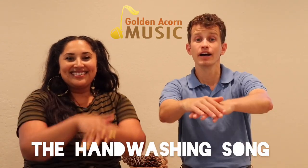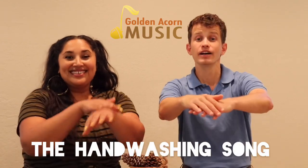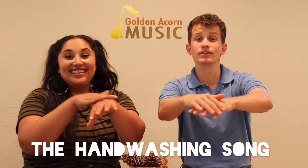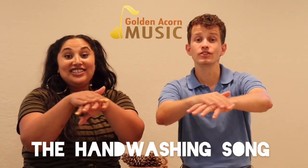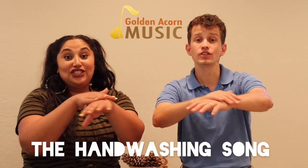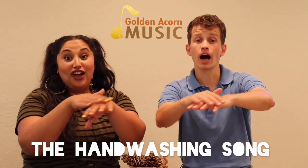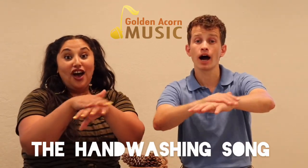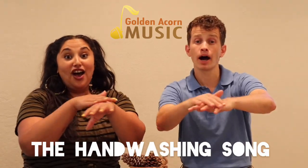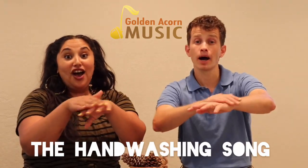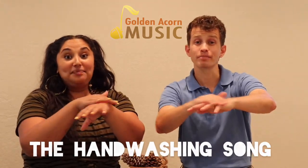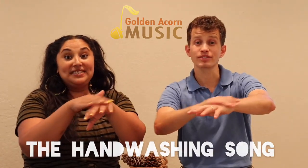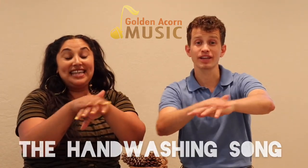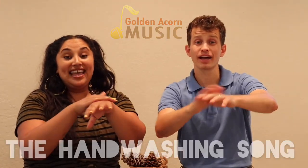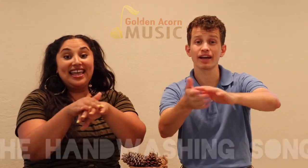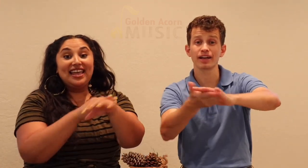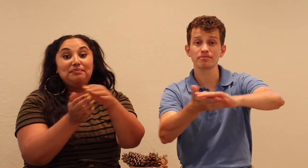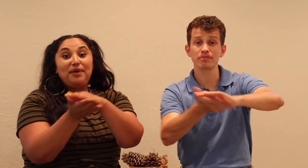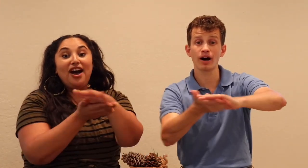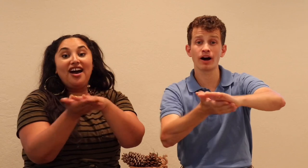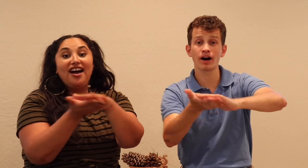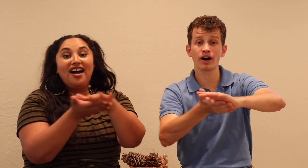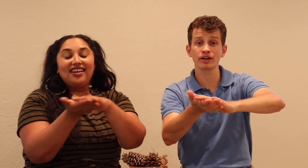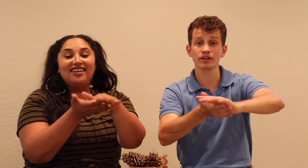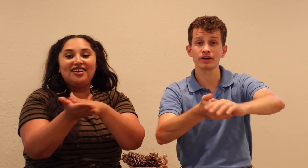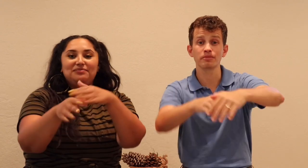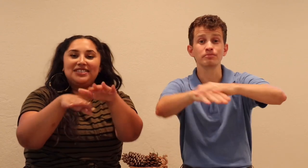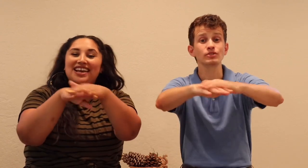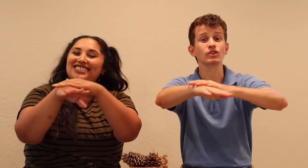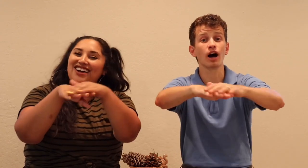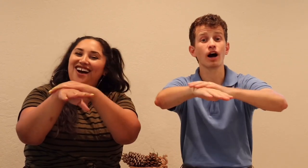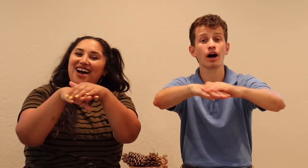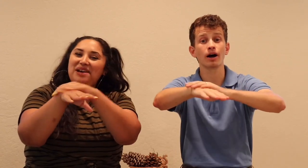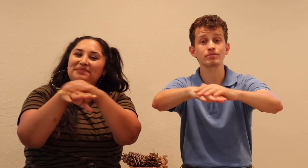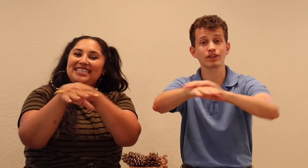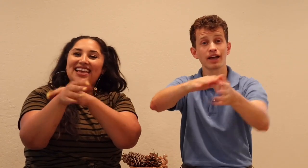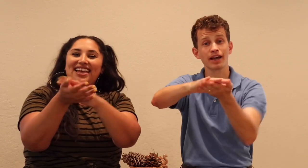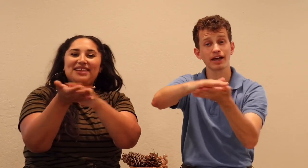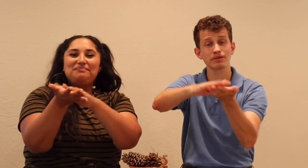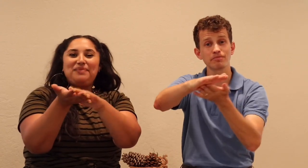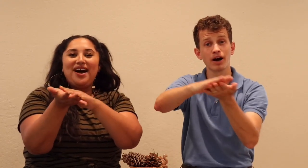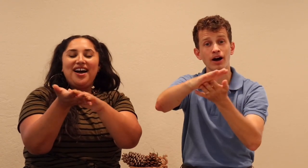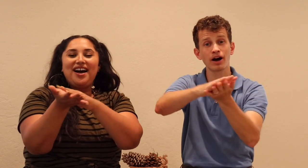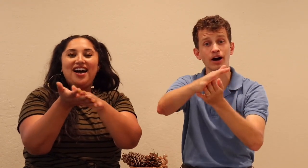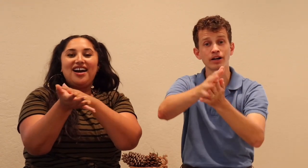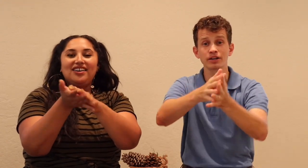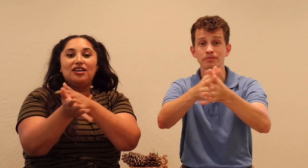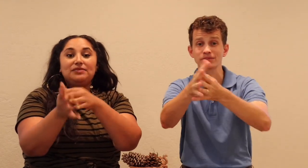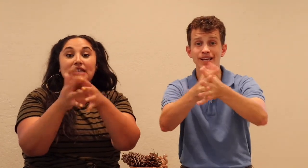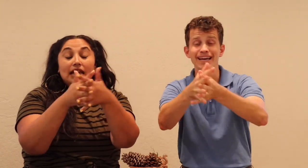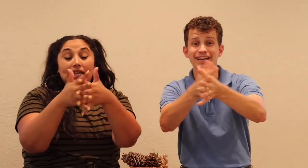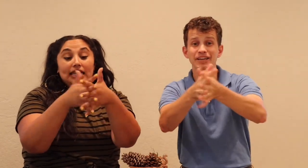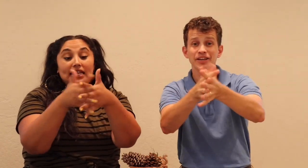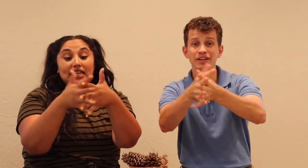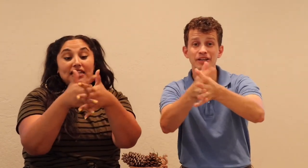Tops and bottoms. Tops and bottoms. In